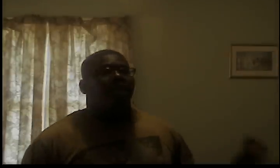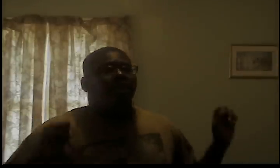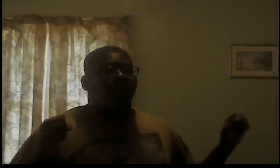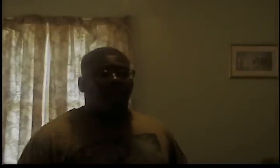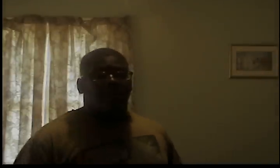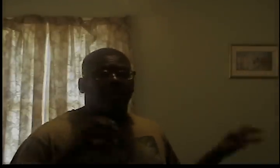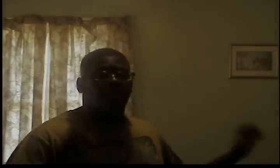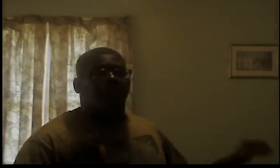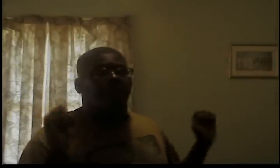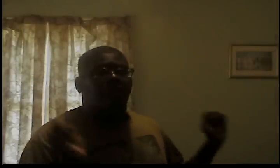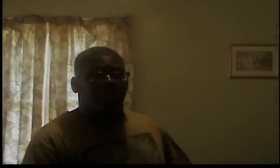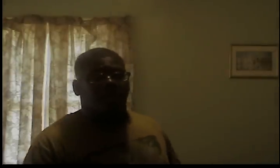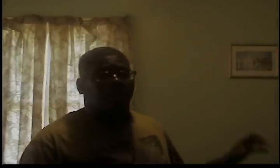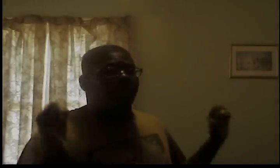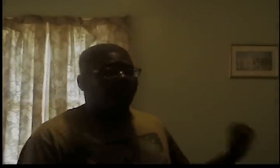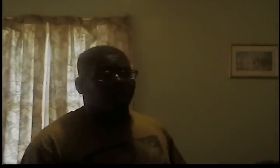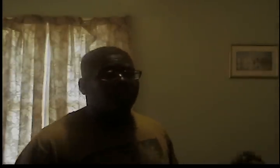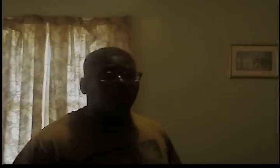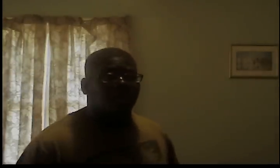every one of your students's facebooks